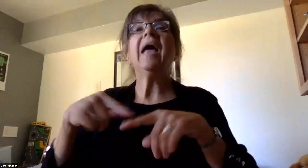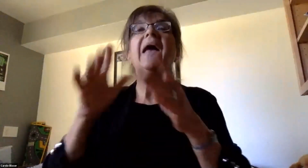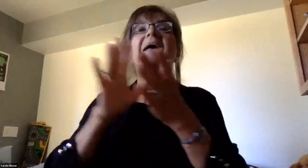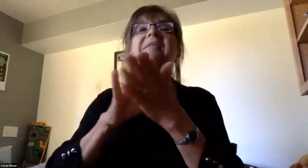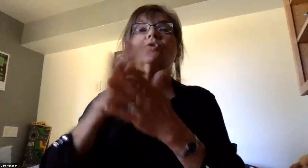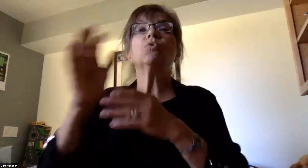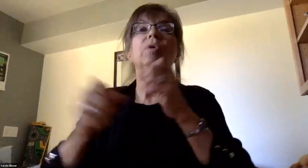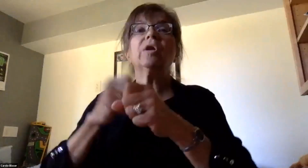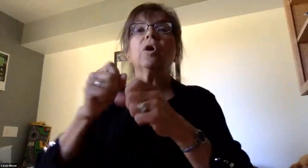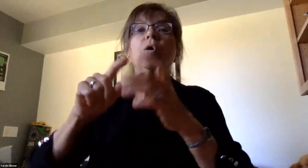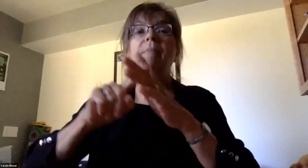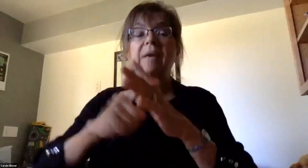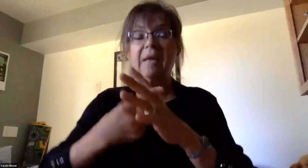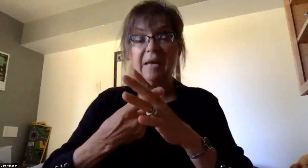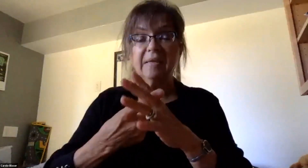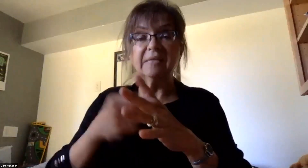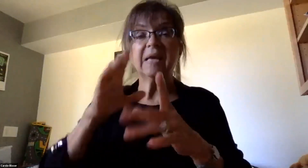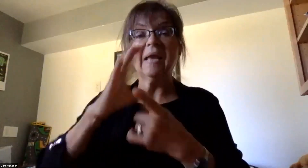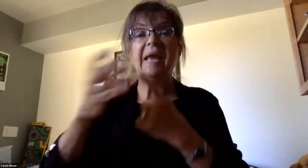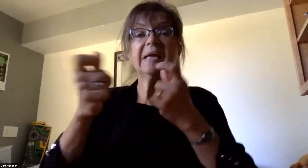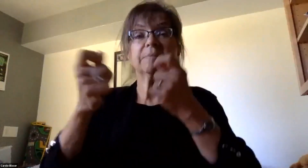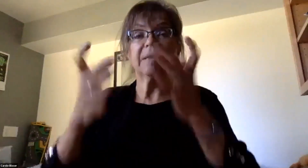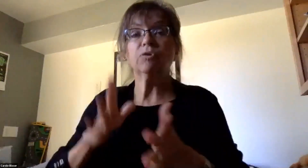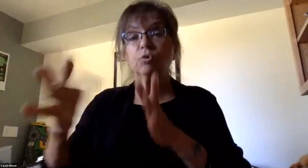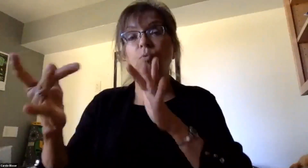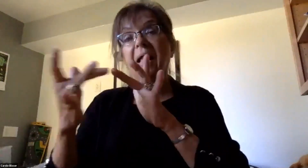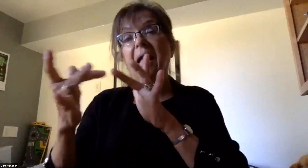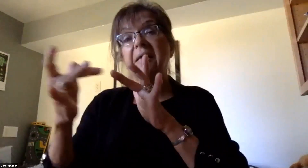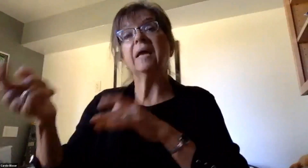reaching out to work with families on specific schedules.